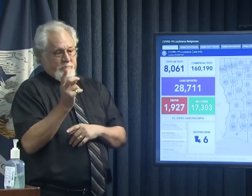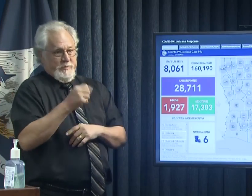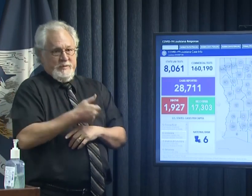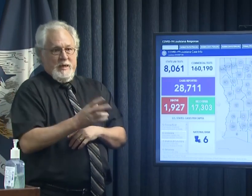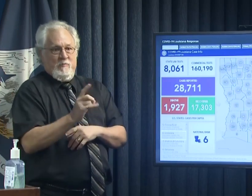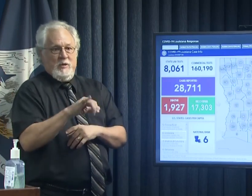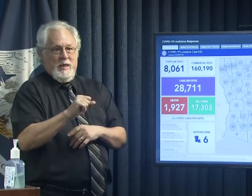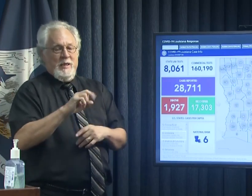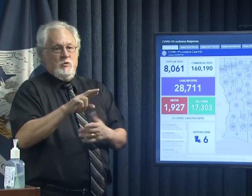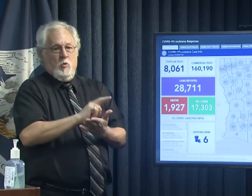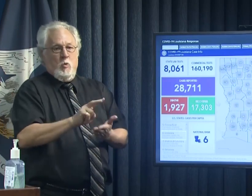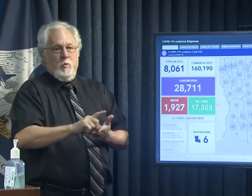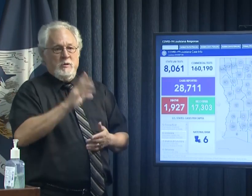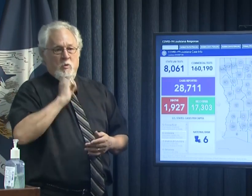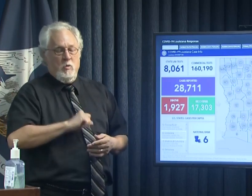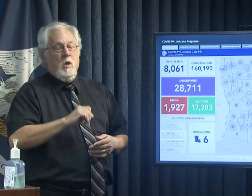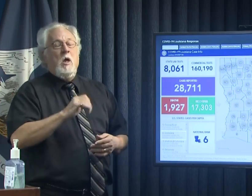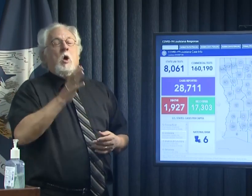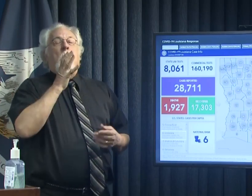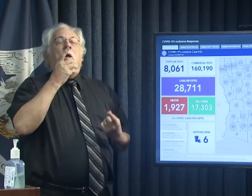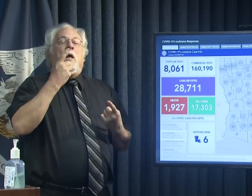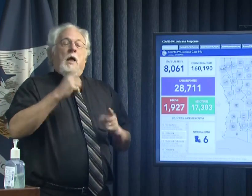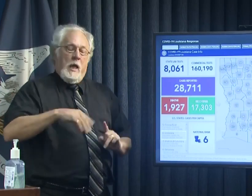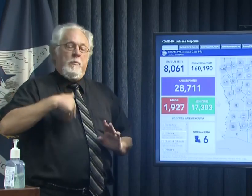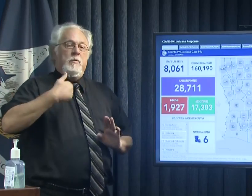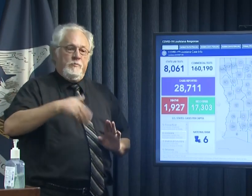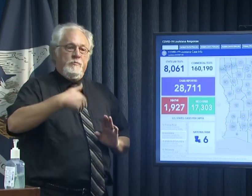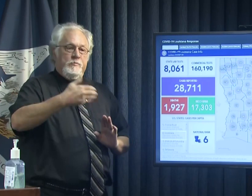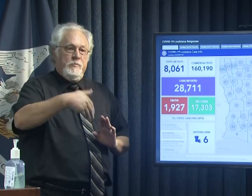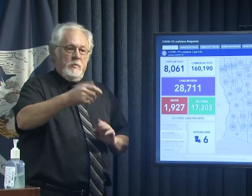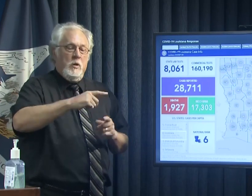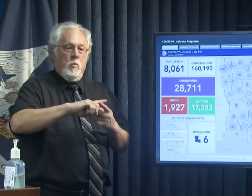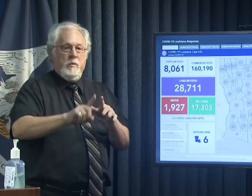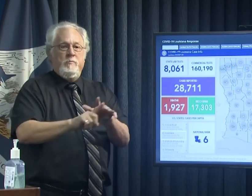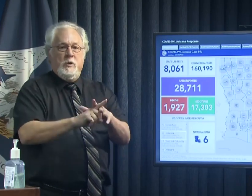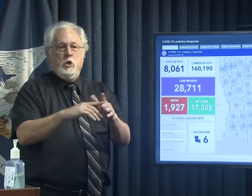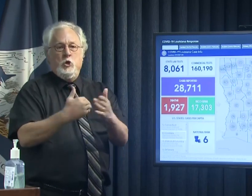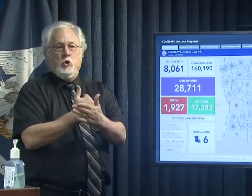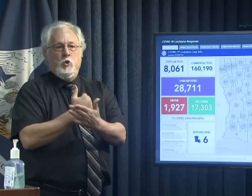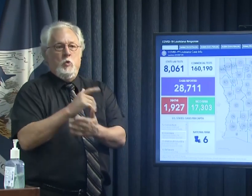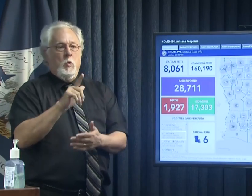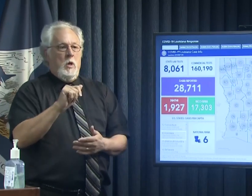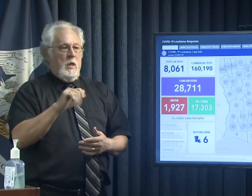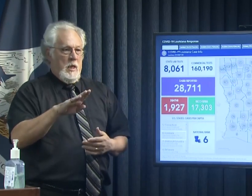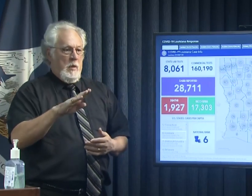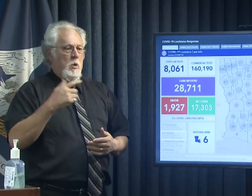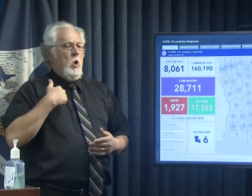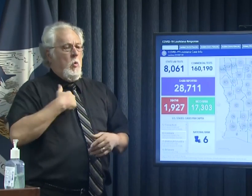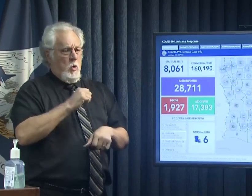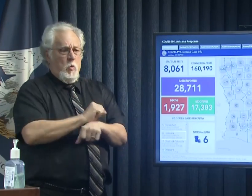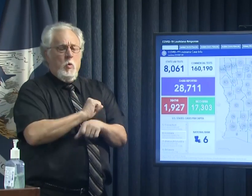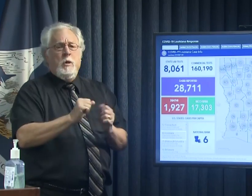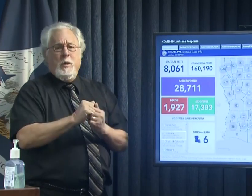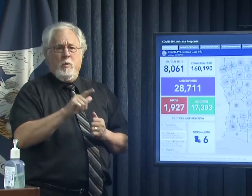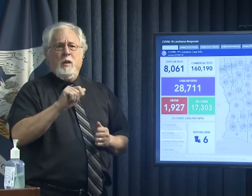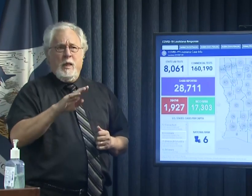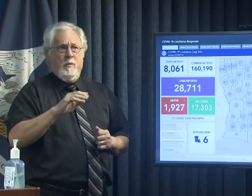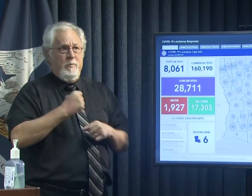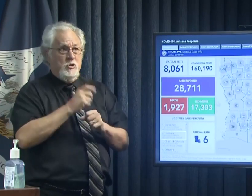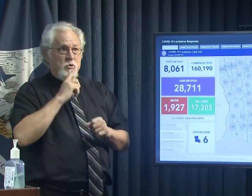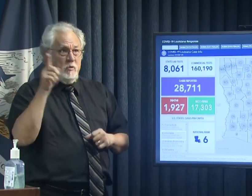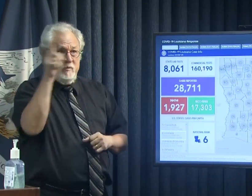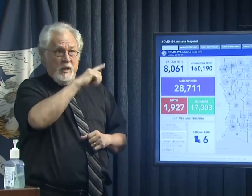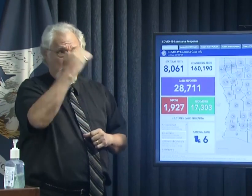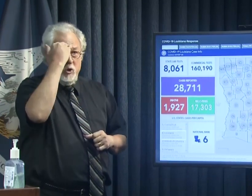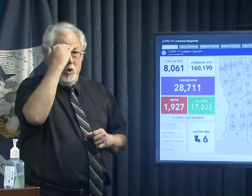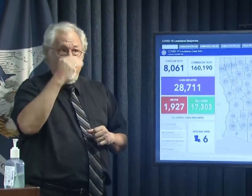obviously this is going to happen on occasion as new labs come online for the first time we are working with labs making sure that they know that